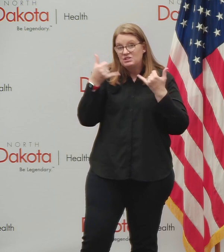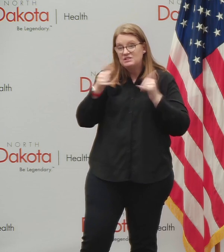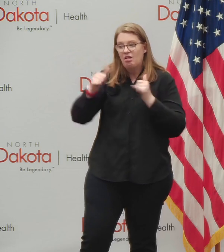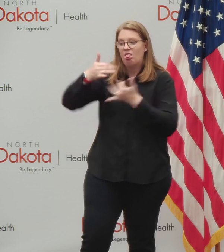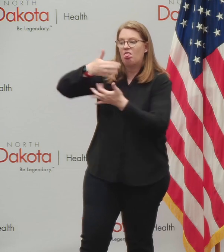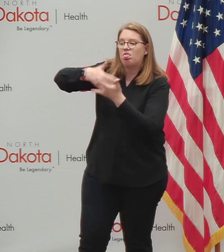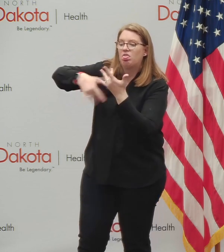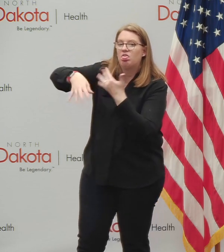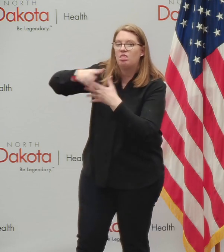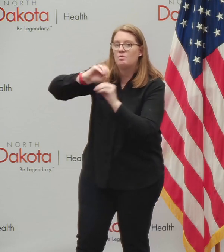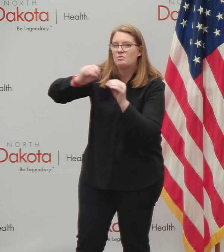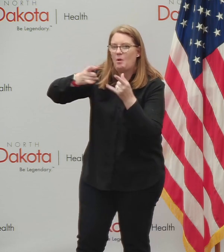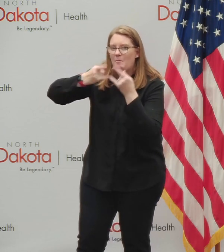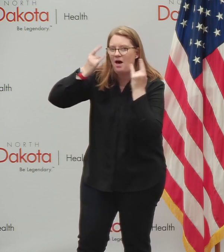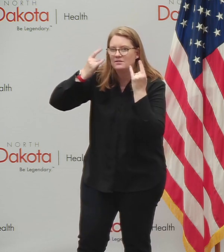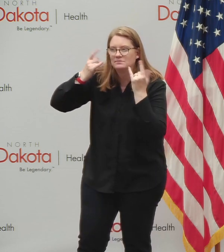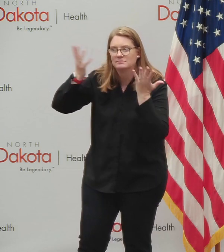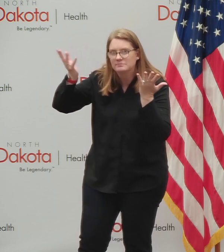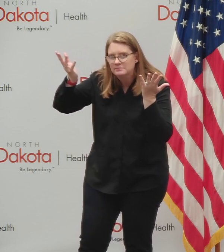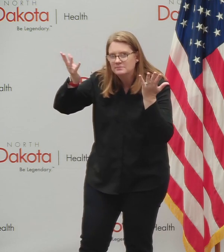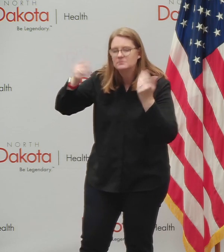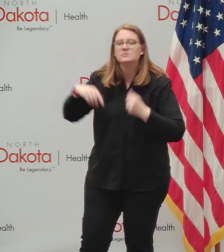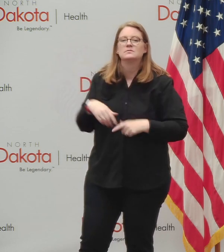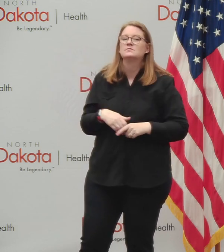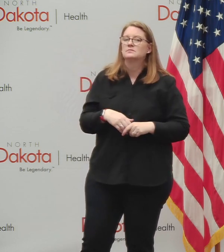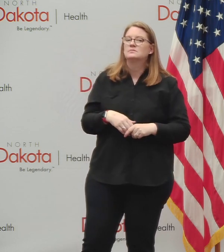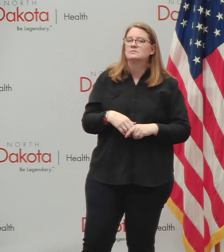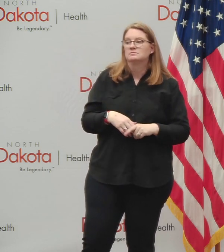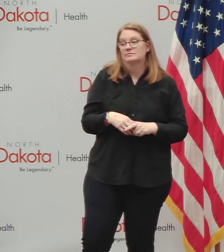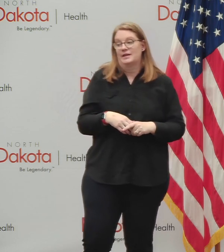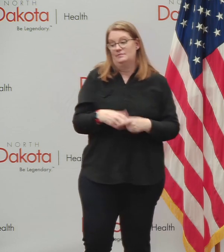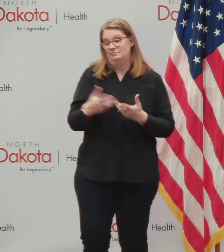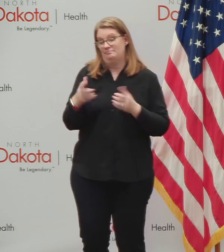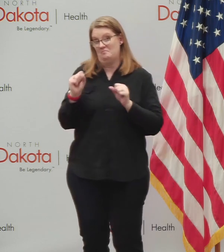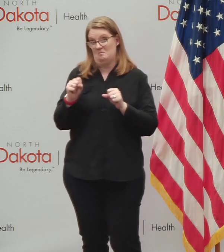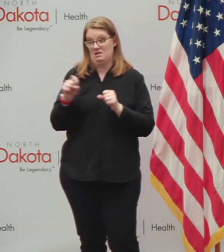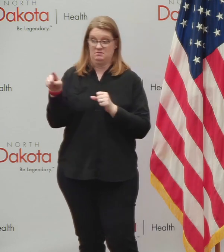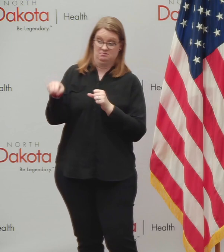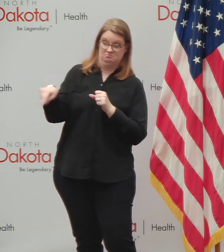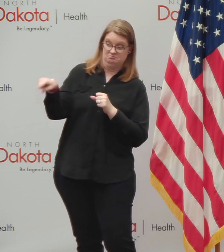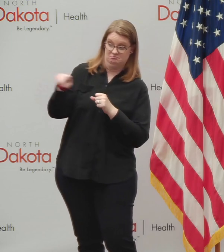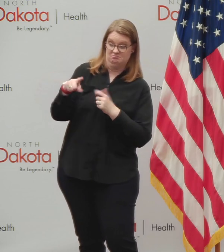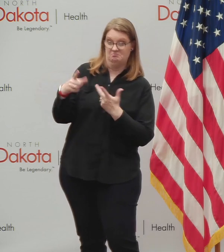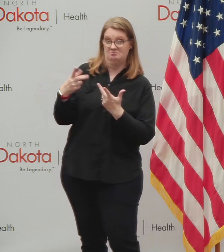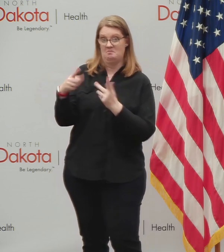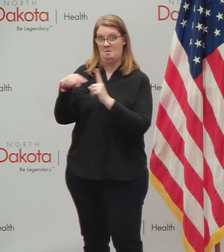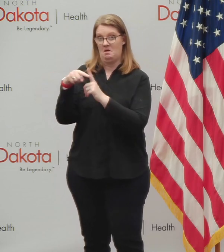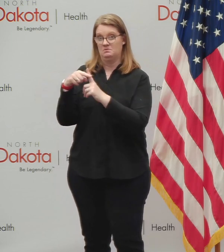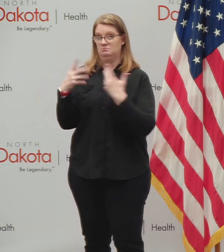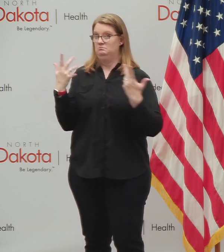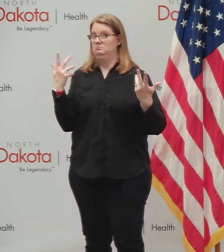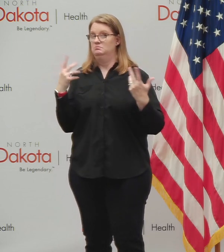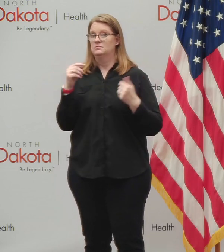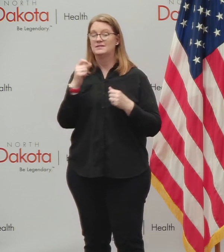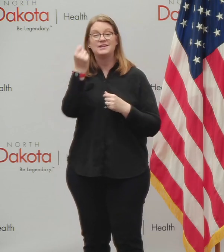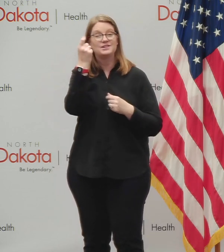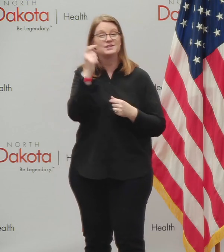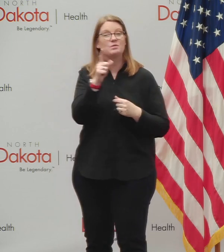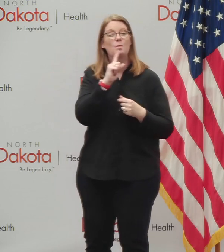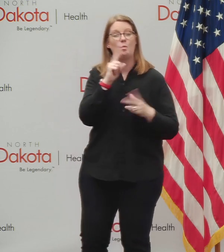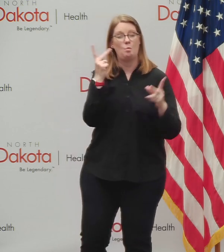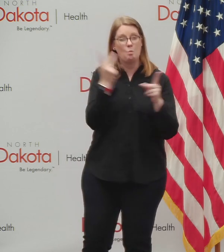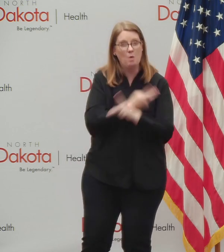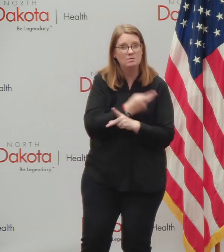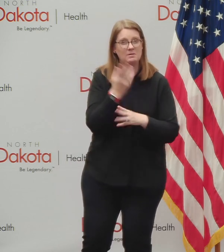just because they might be people, know, doesn't mean that there wouldn't be people there that would be transmitting. Because again, one of the insidious parts of this